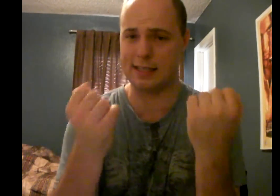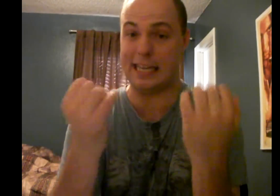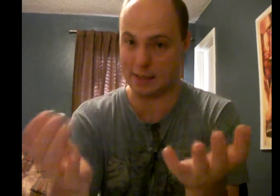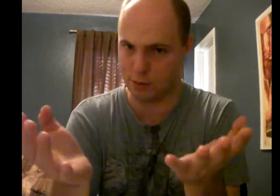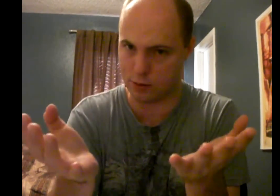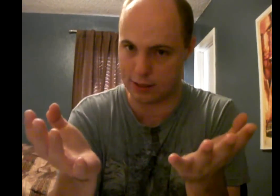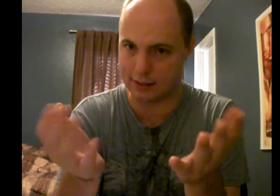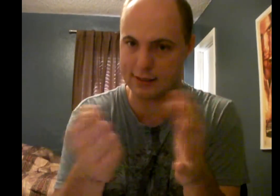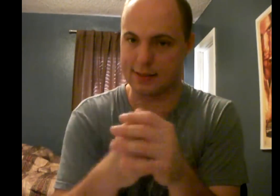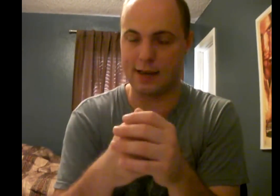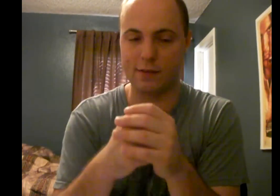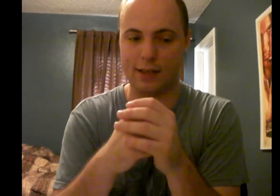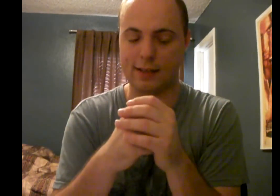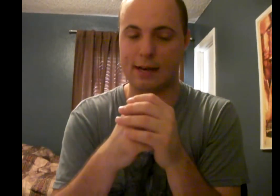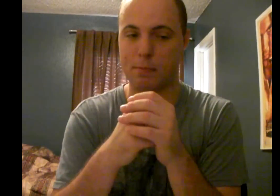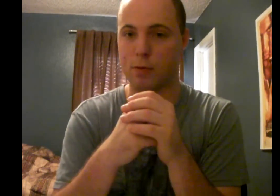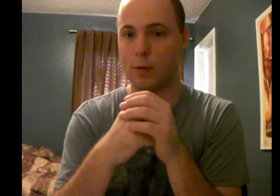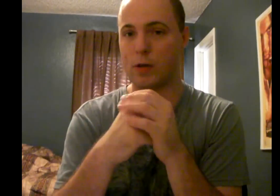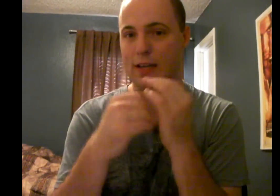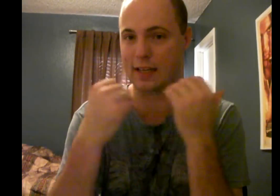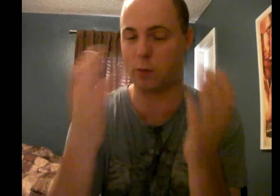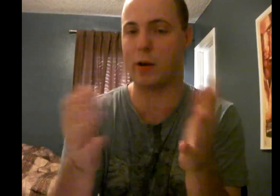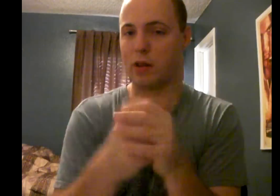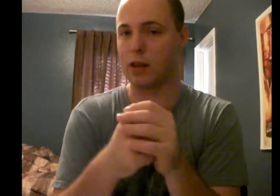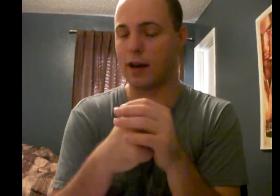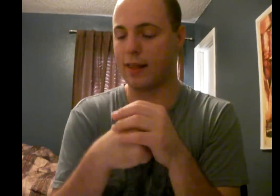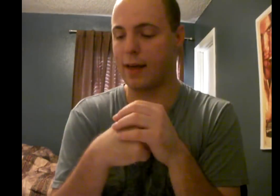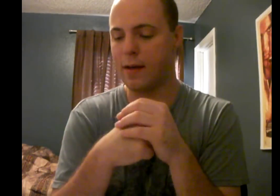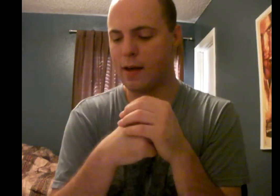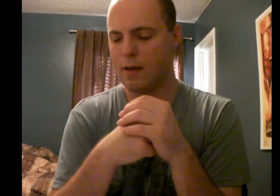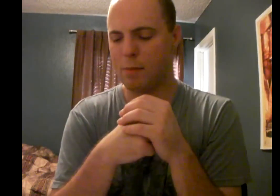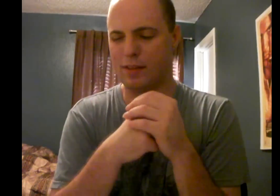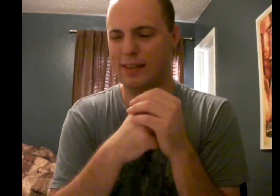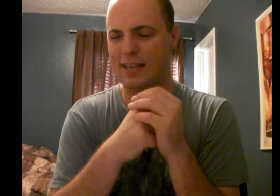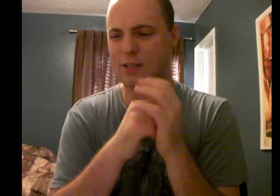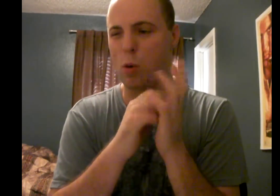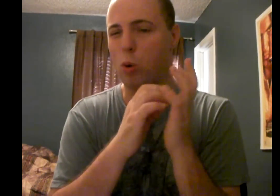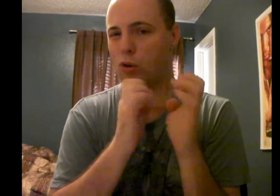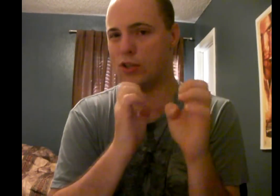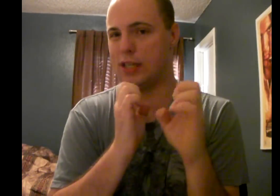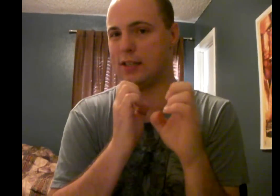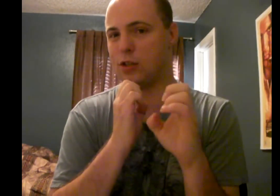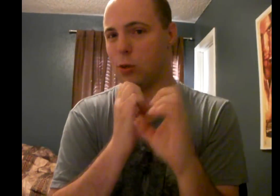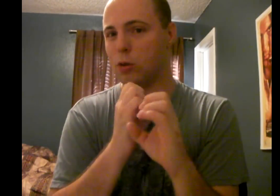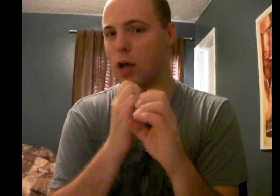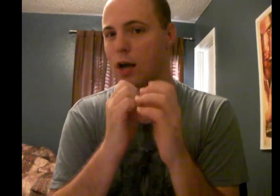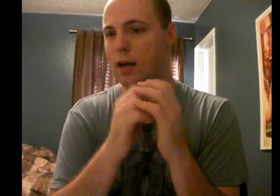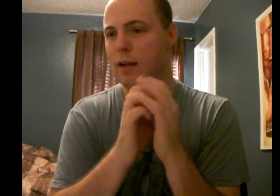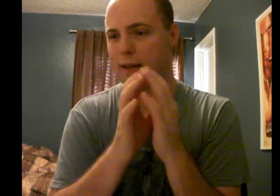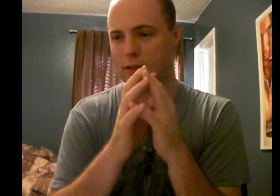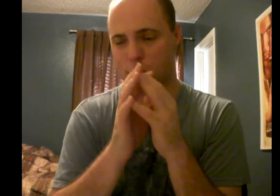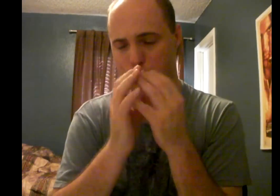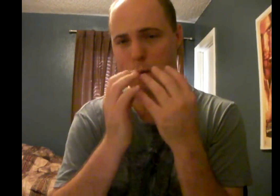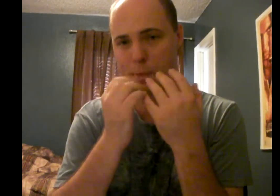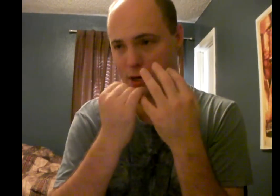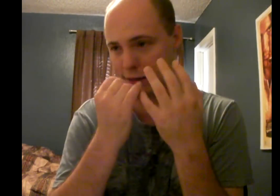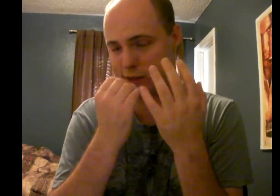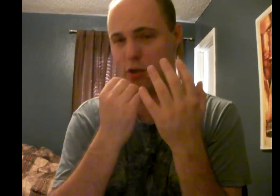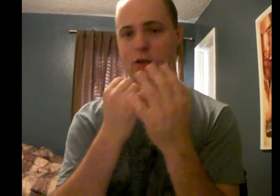needed nudity. This is definitely the type of movie you can get away with a lot of that. But they just hold the scenes too long. Like, there's this one part that